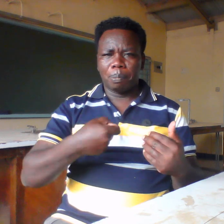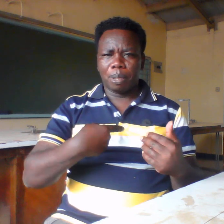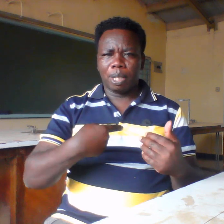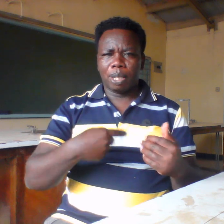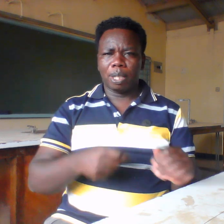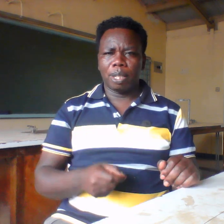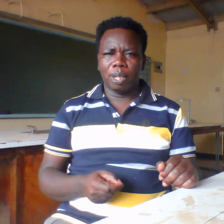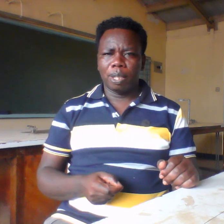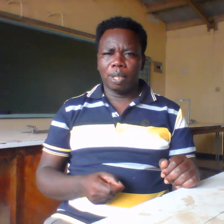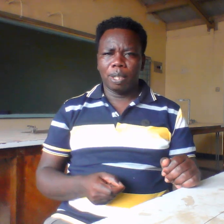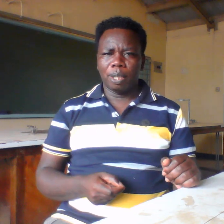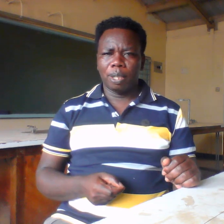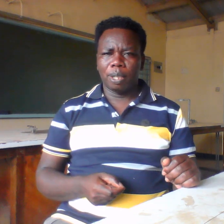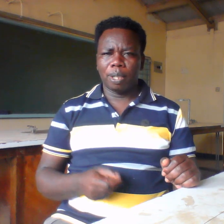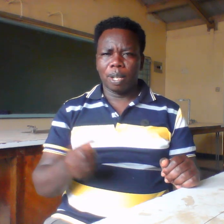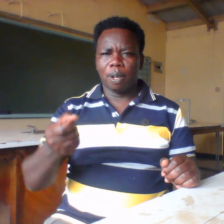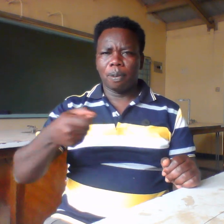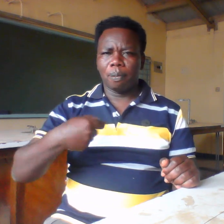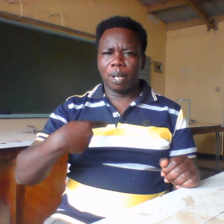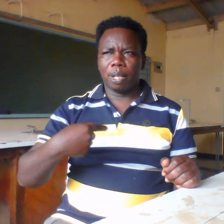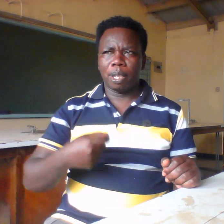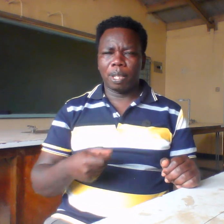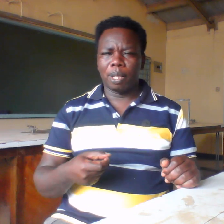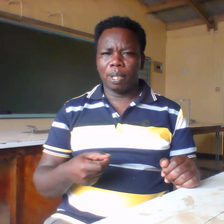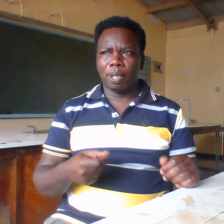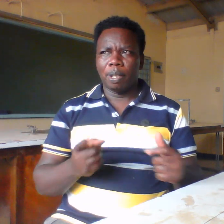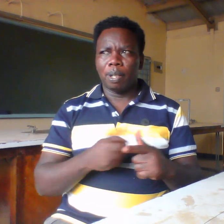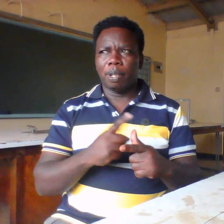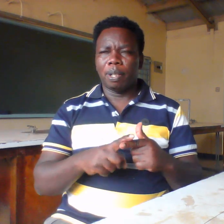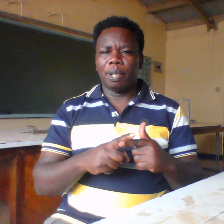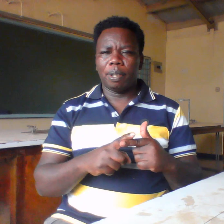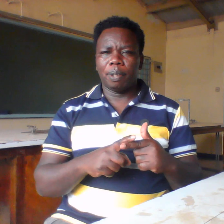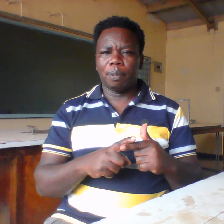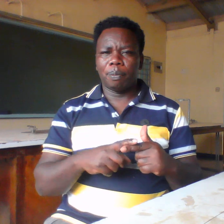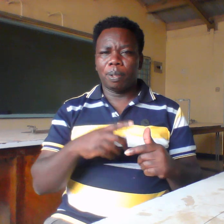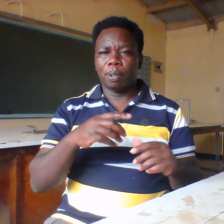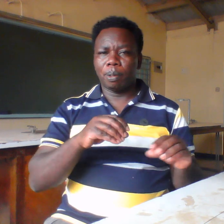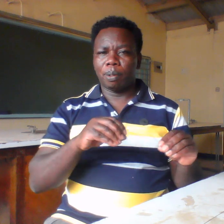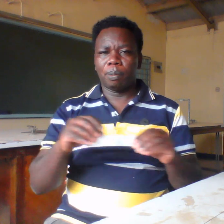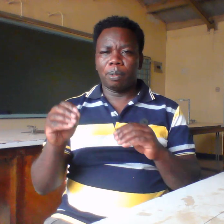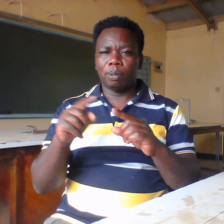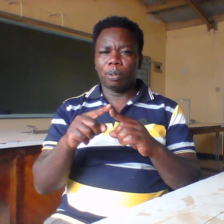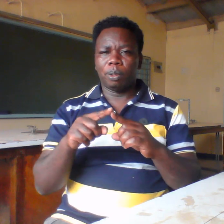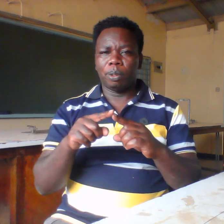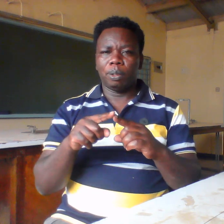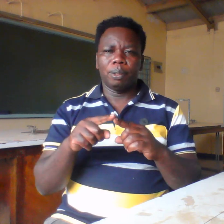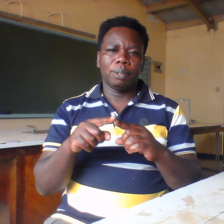Month. And then we go to January,